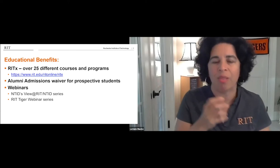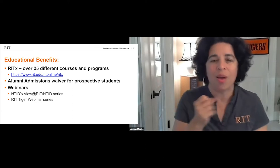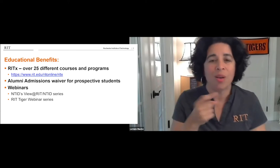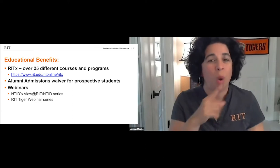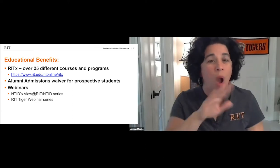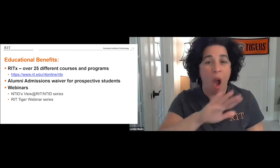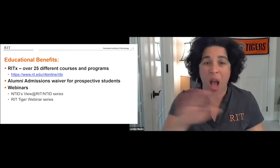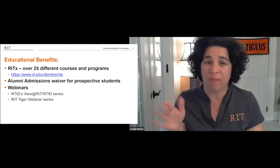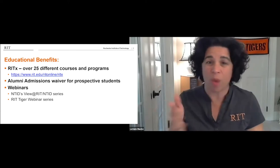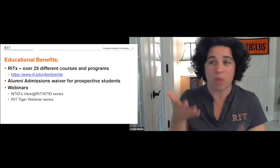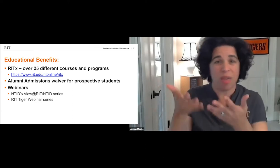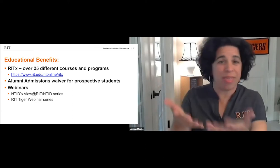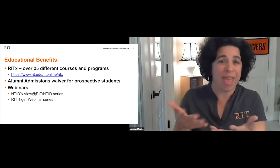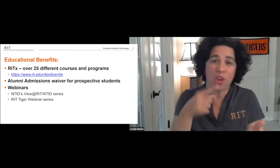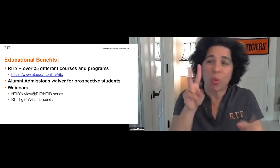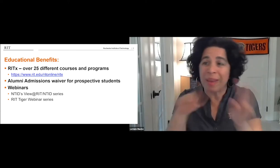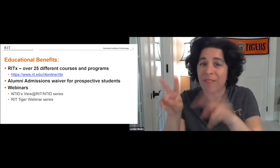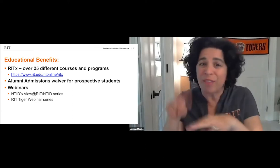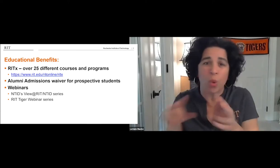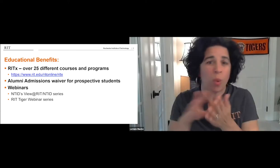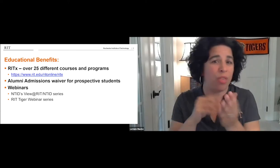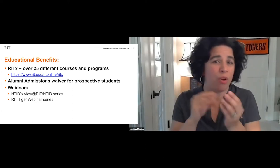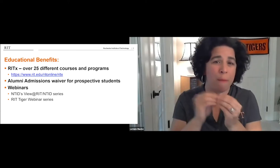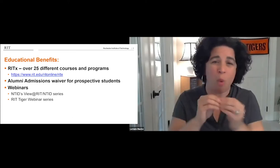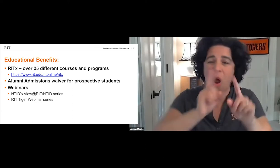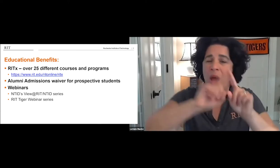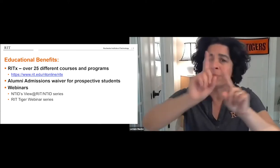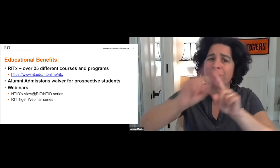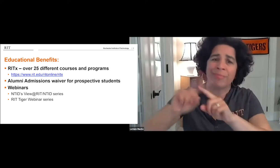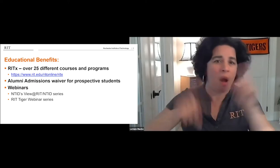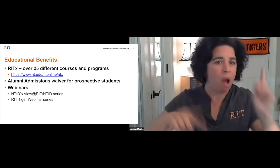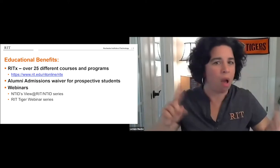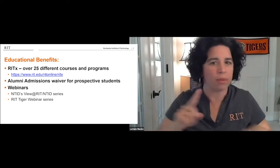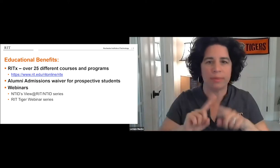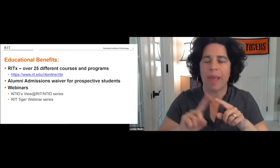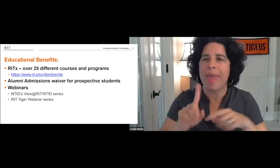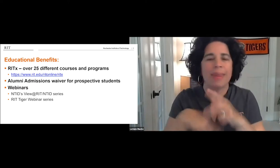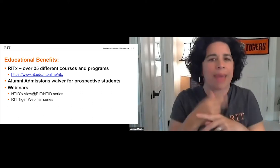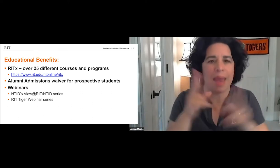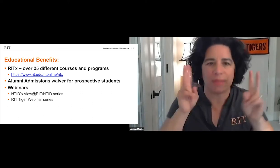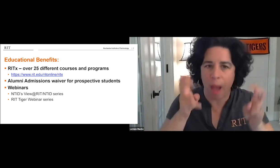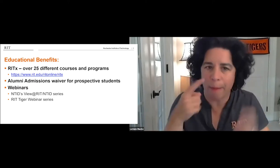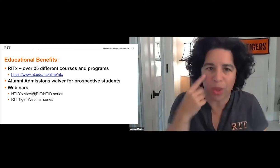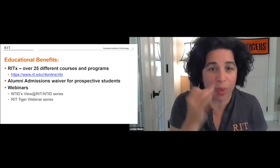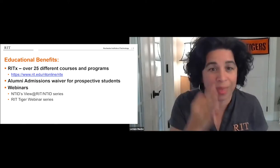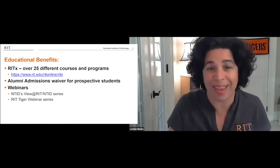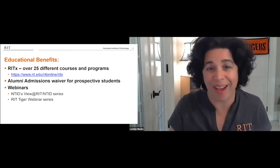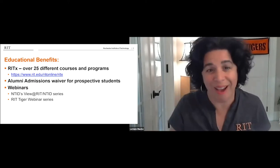on the NTID YouTube channel, but you can look at either of them and hear about different information on really